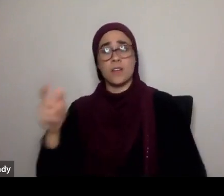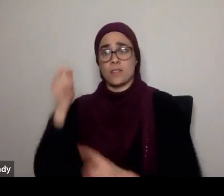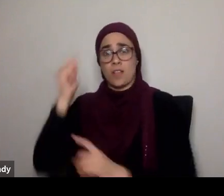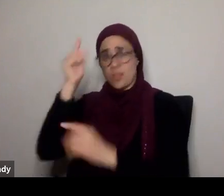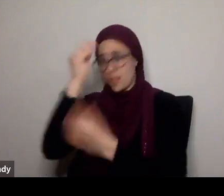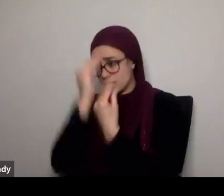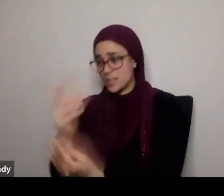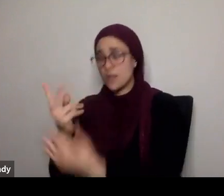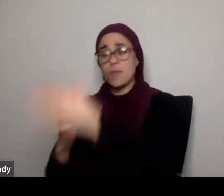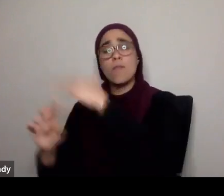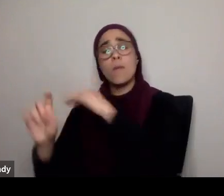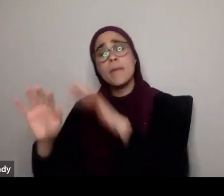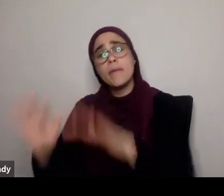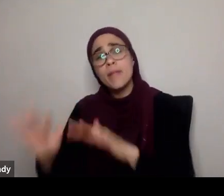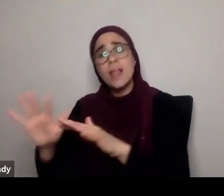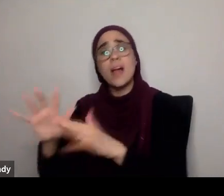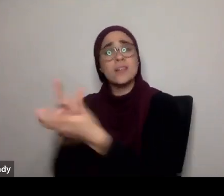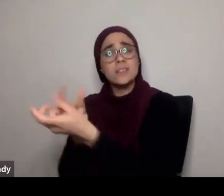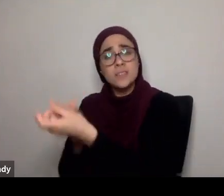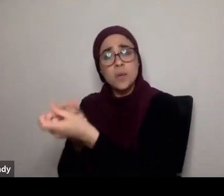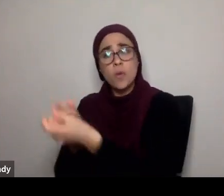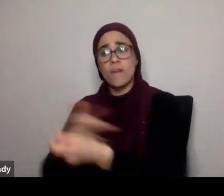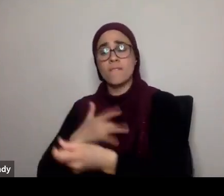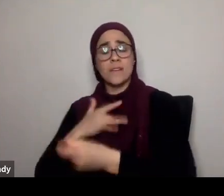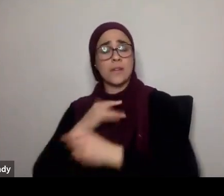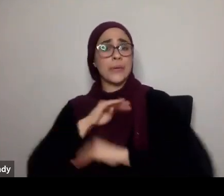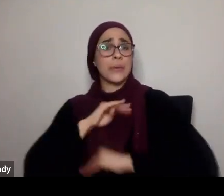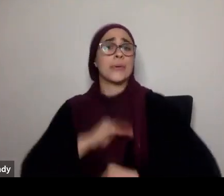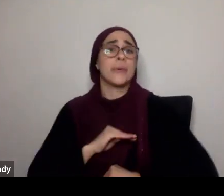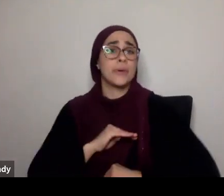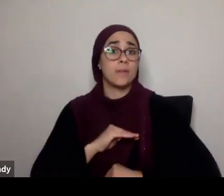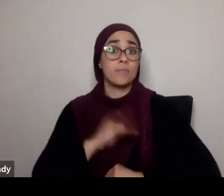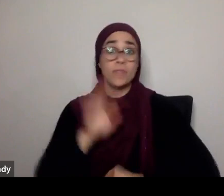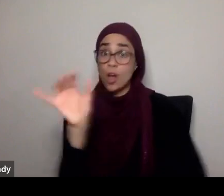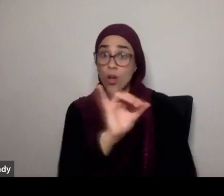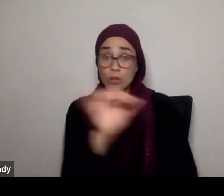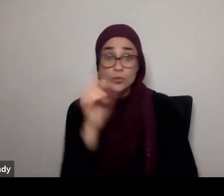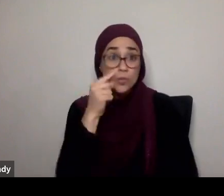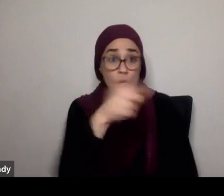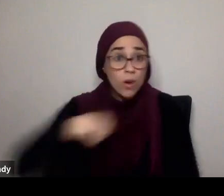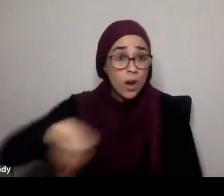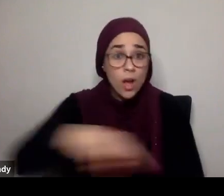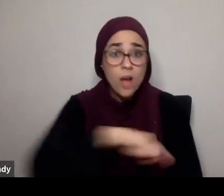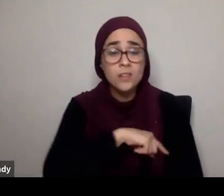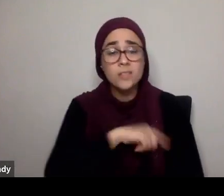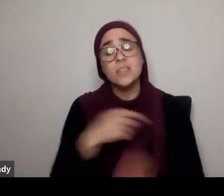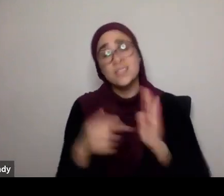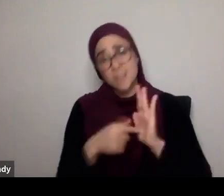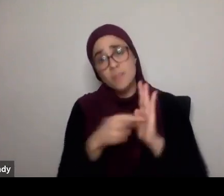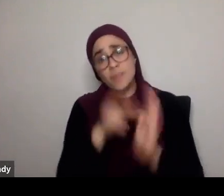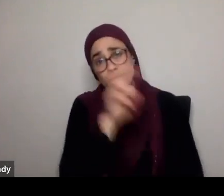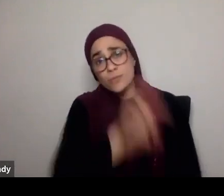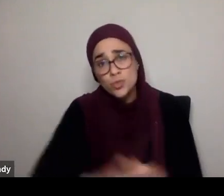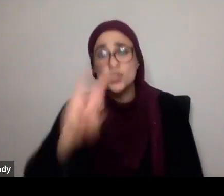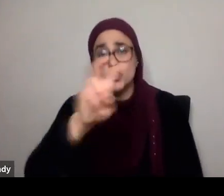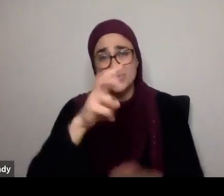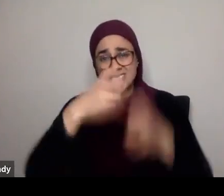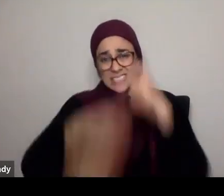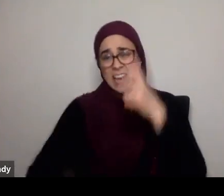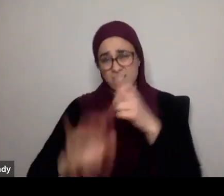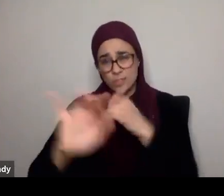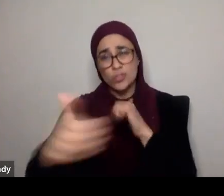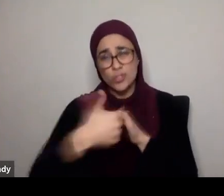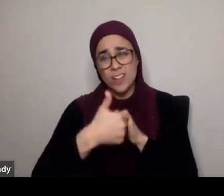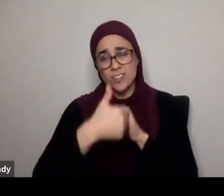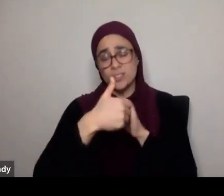Prophet Muhammad sallallahu sallam's life, and it's reassurance for us, this journey can be tough, it can be very challenging, but Allah subhanahu wa ta'ala, can make it